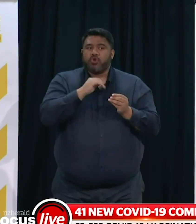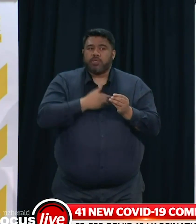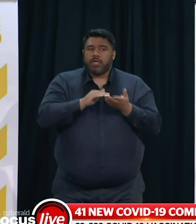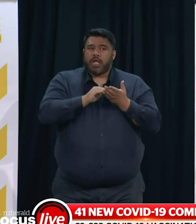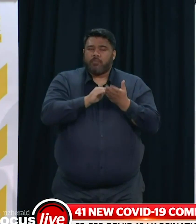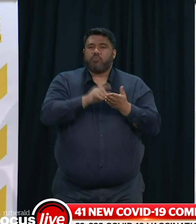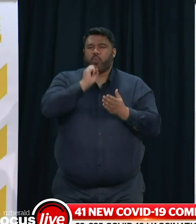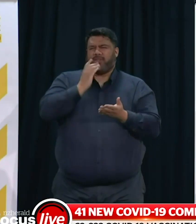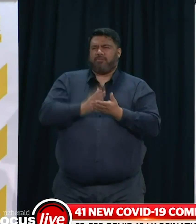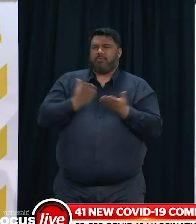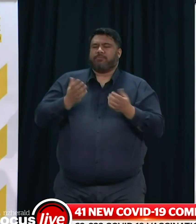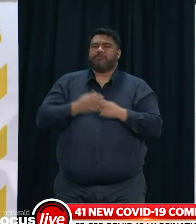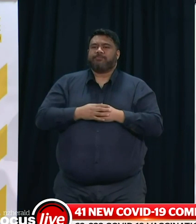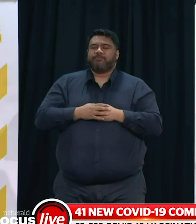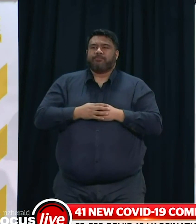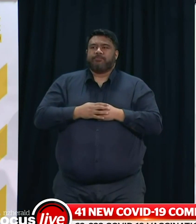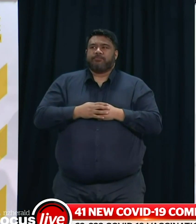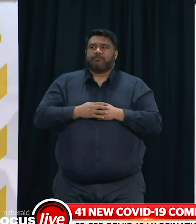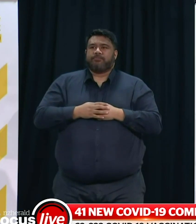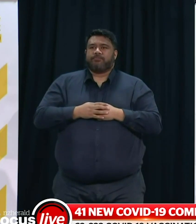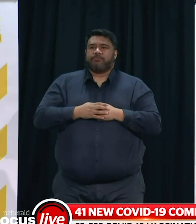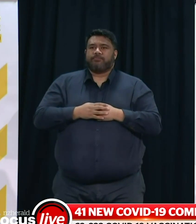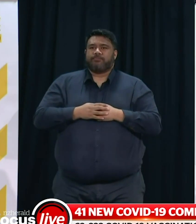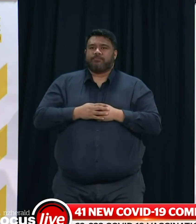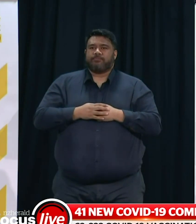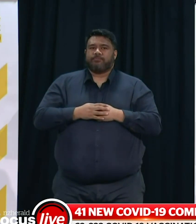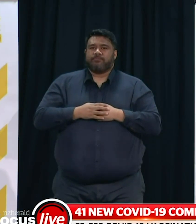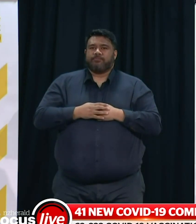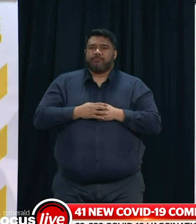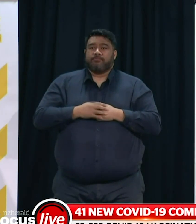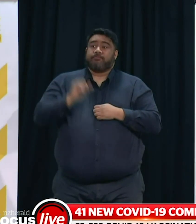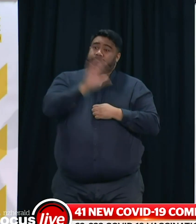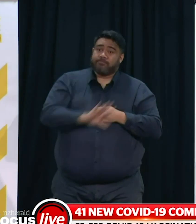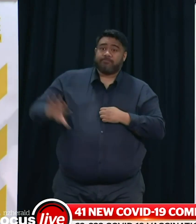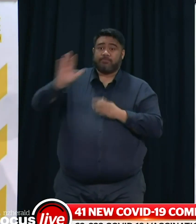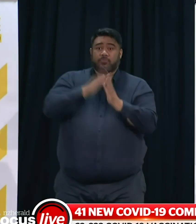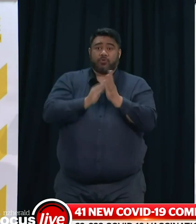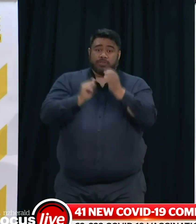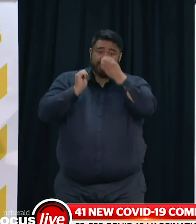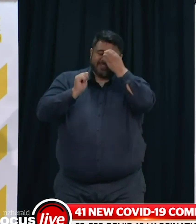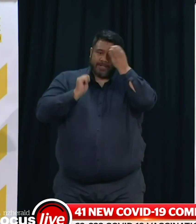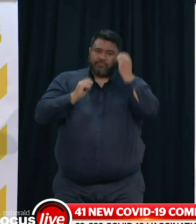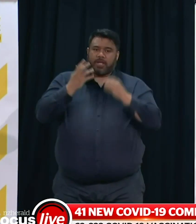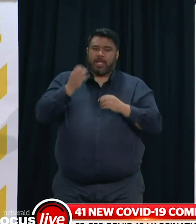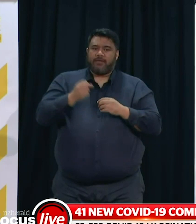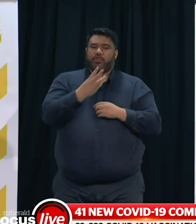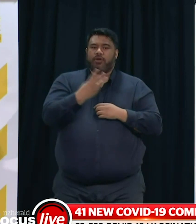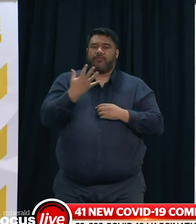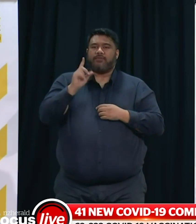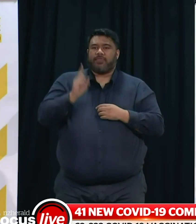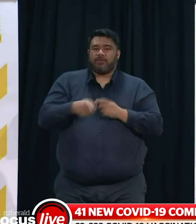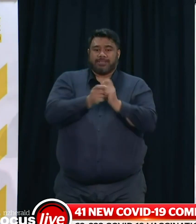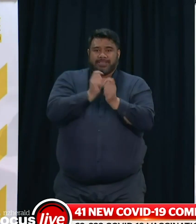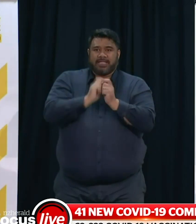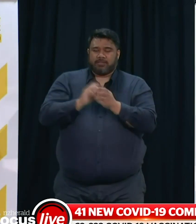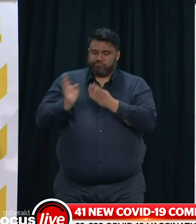and yesterday there were 35,376 tests processed across the country. To everyone who has turned out to be tested, thank you